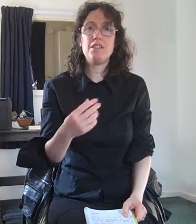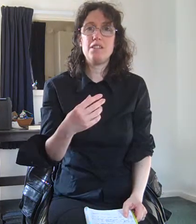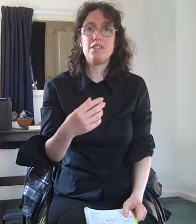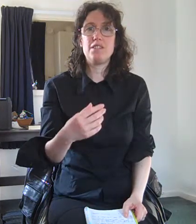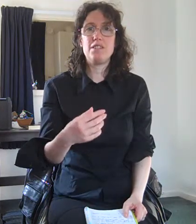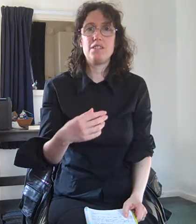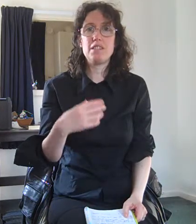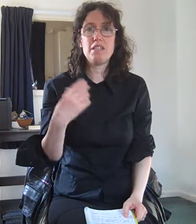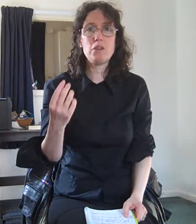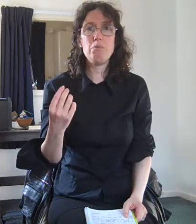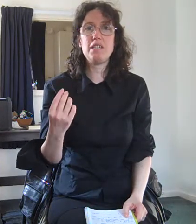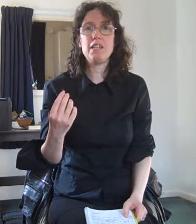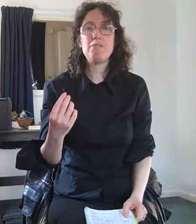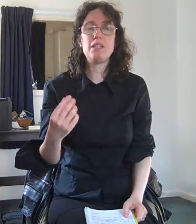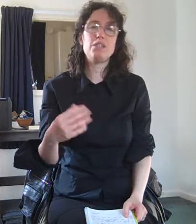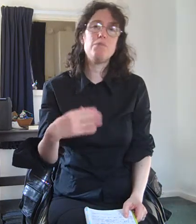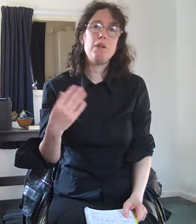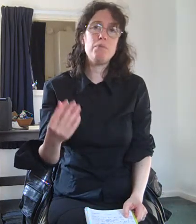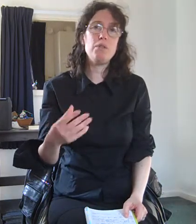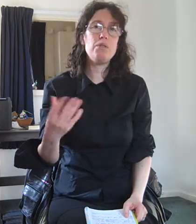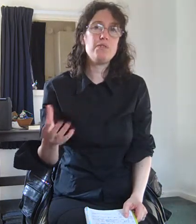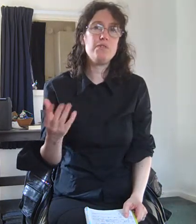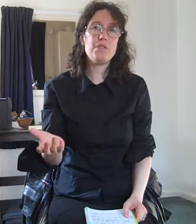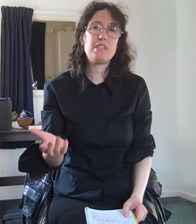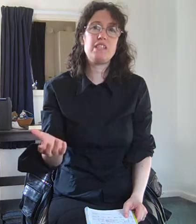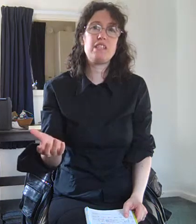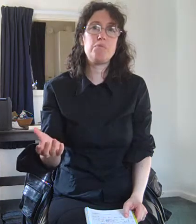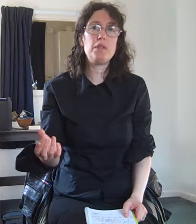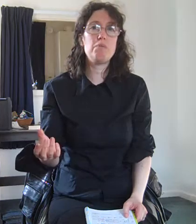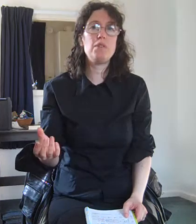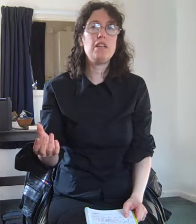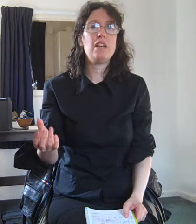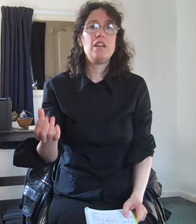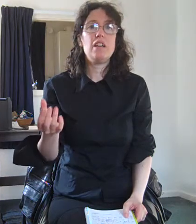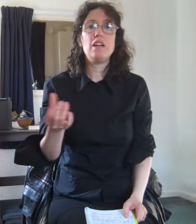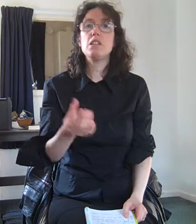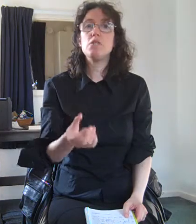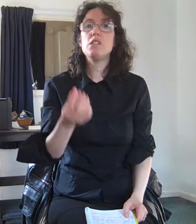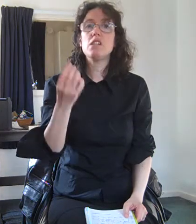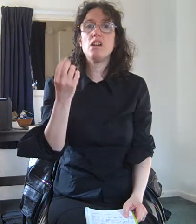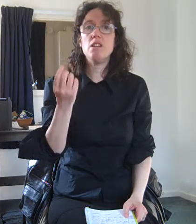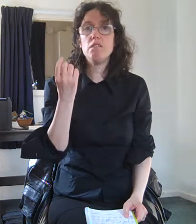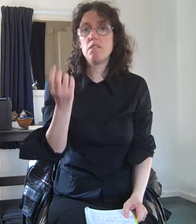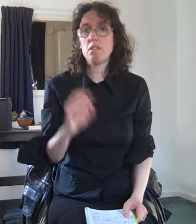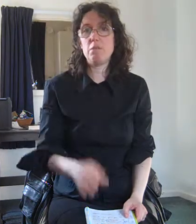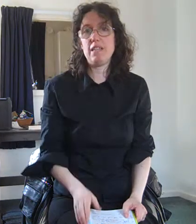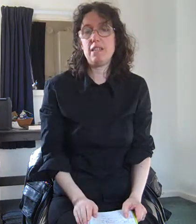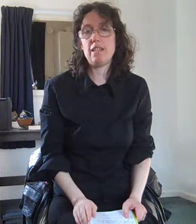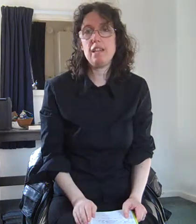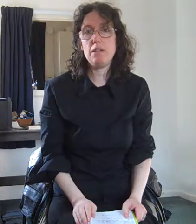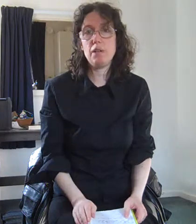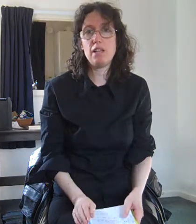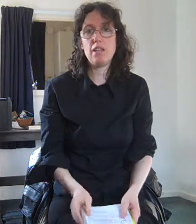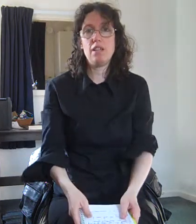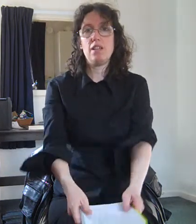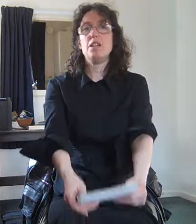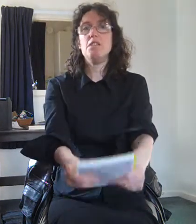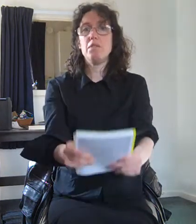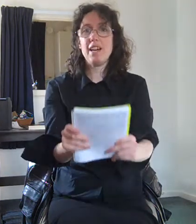still accommodate because remember a lot of long-sighted people are used to over accommodating anyway is you